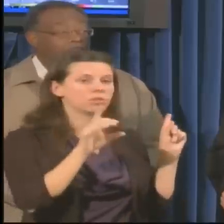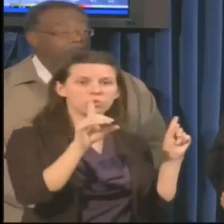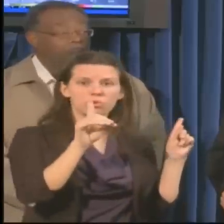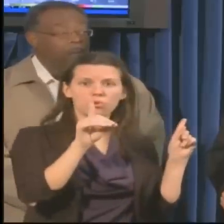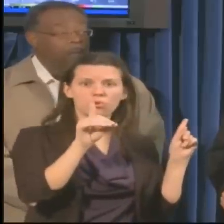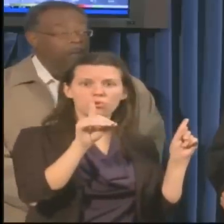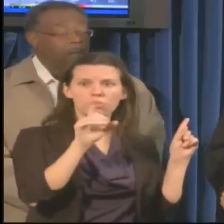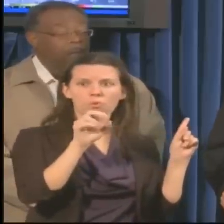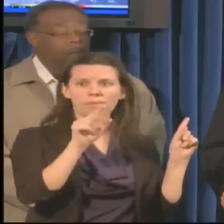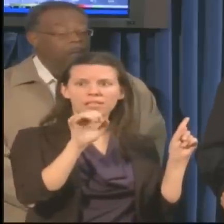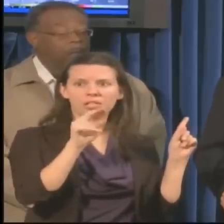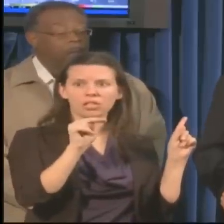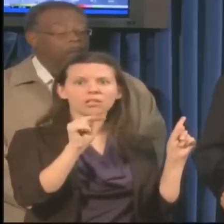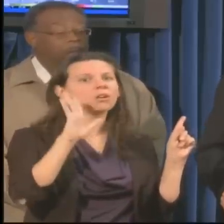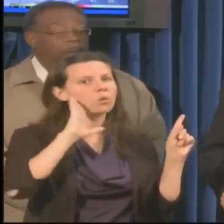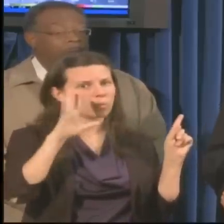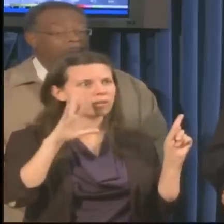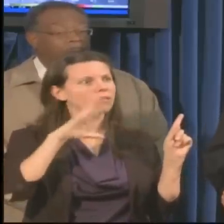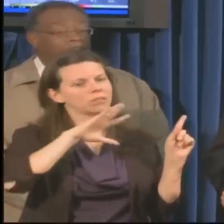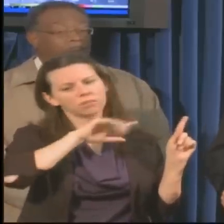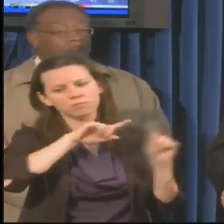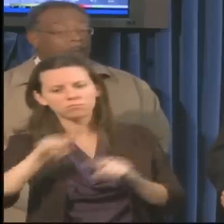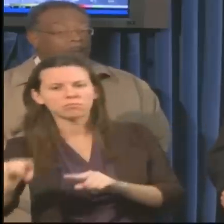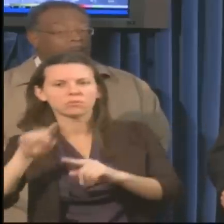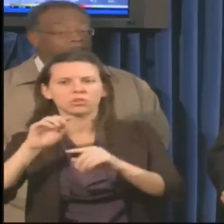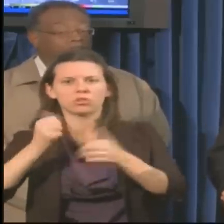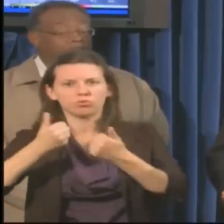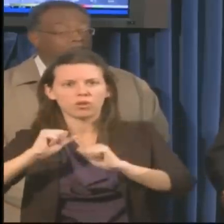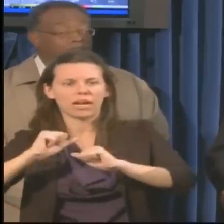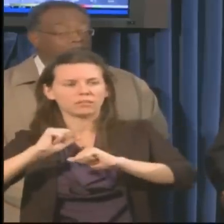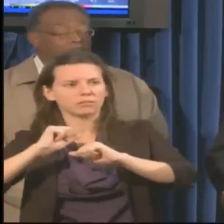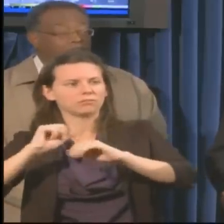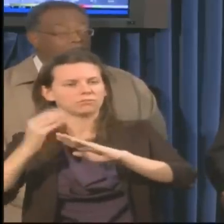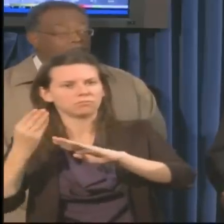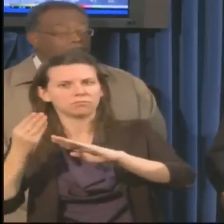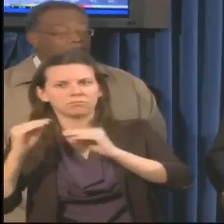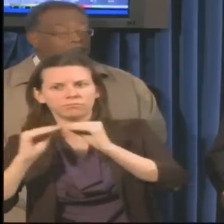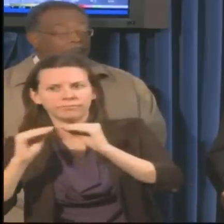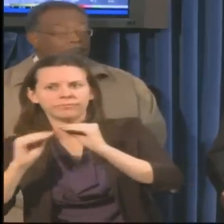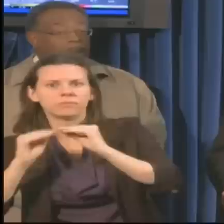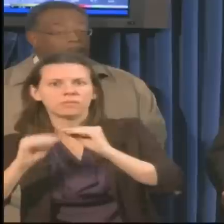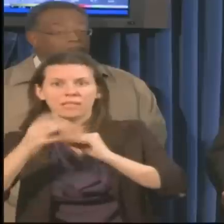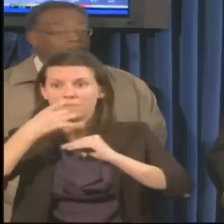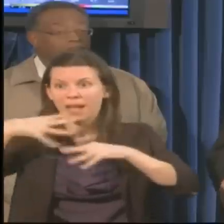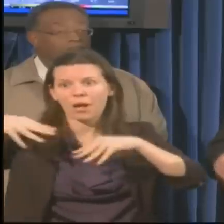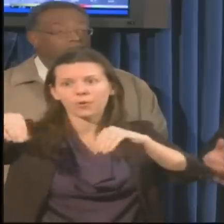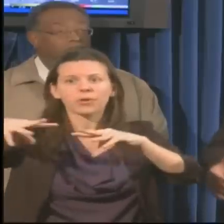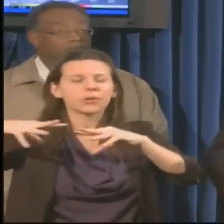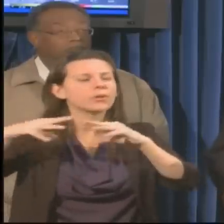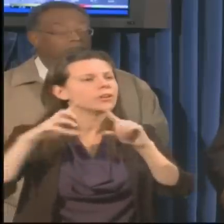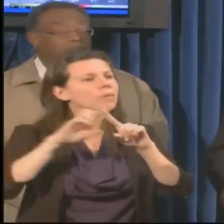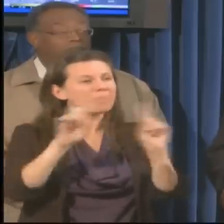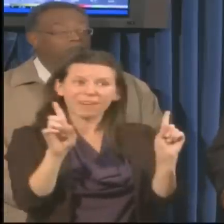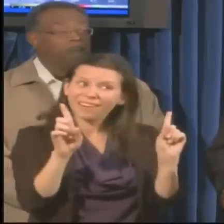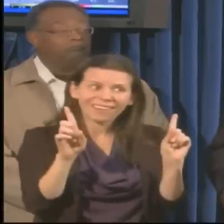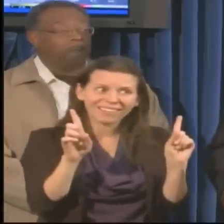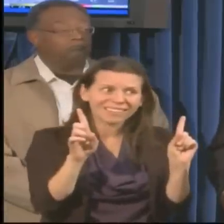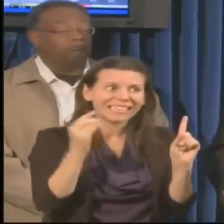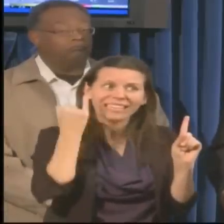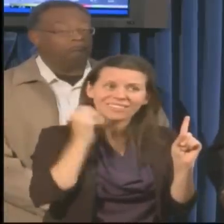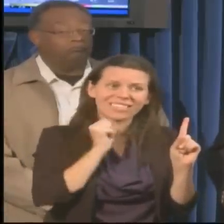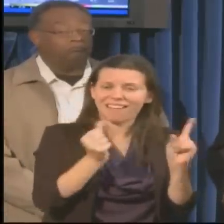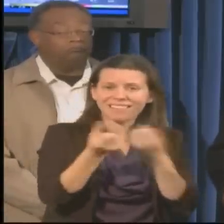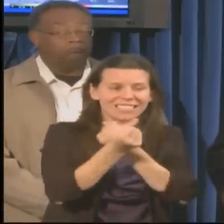be concerned about the safety of those workers in terms of getting power restored. So like all these storms, there are